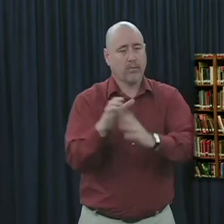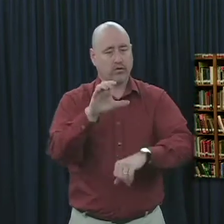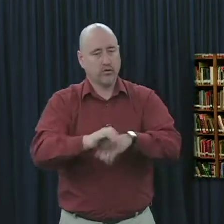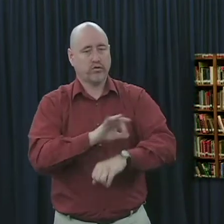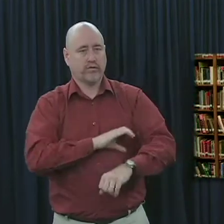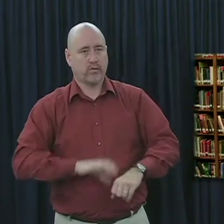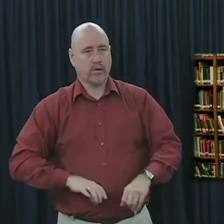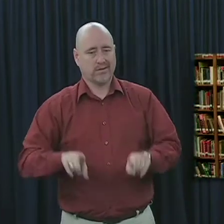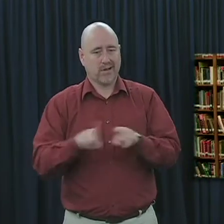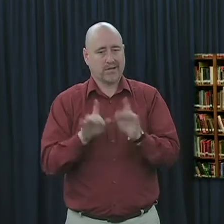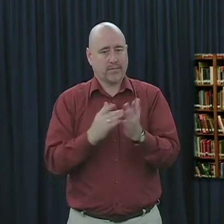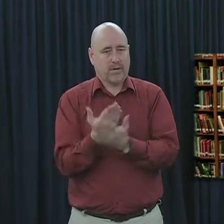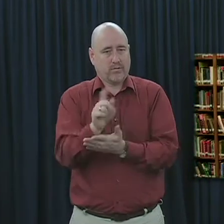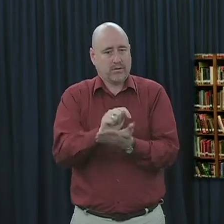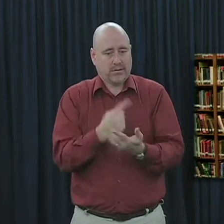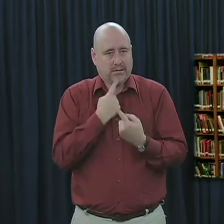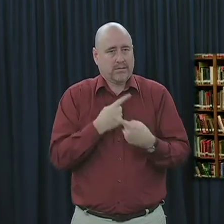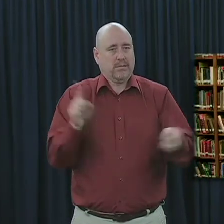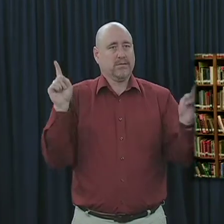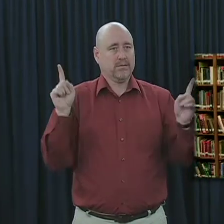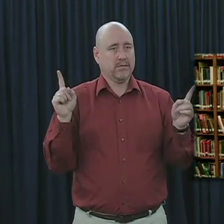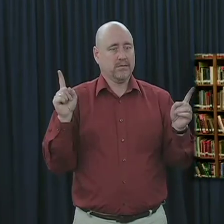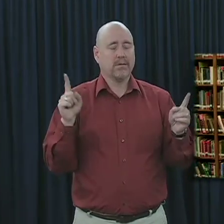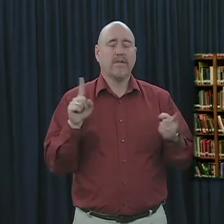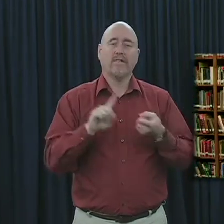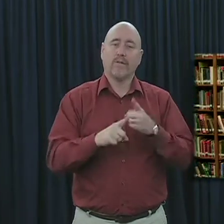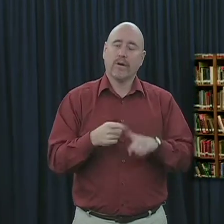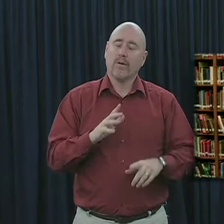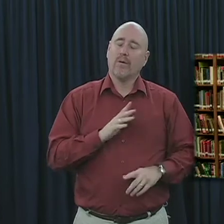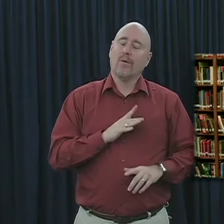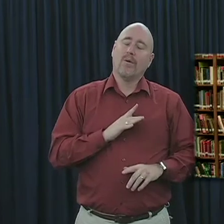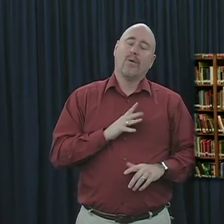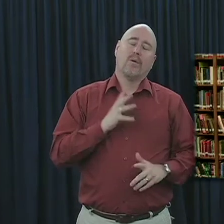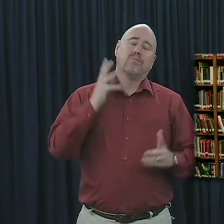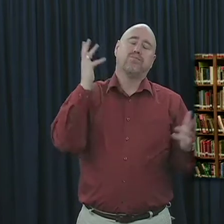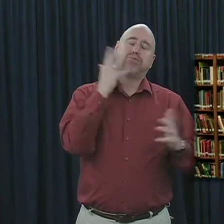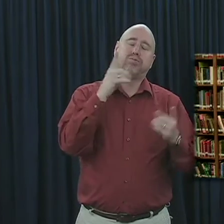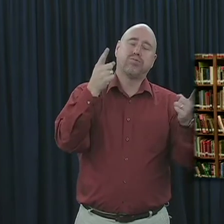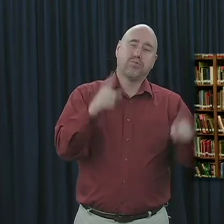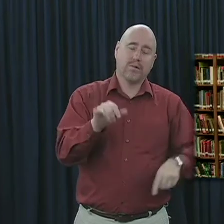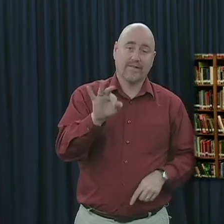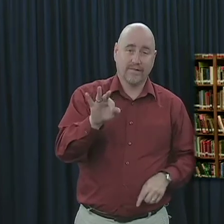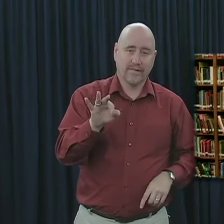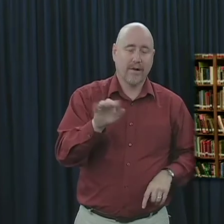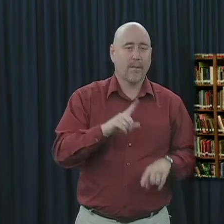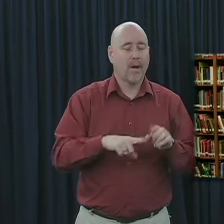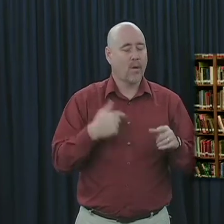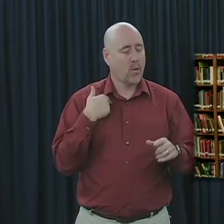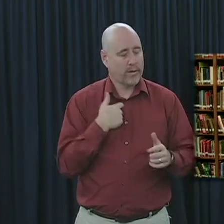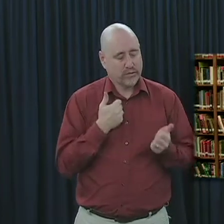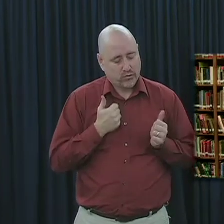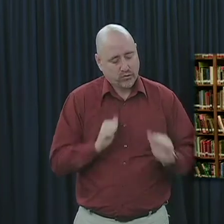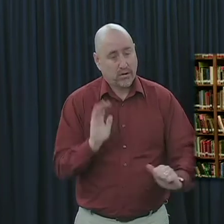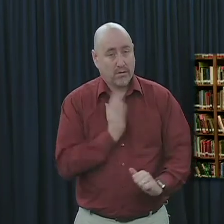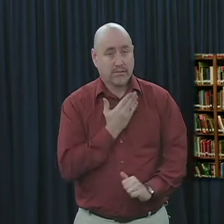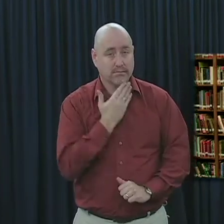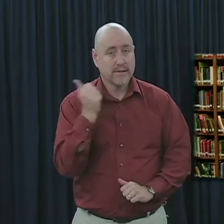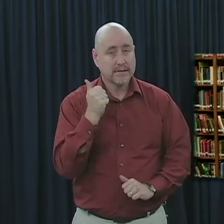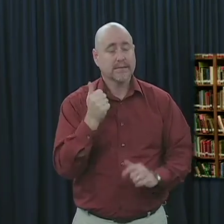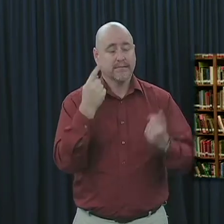as revealed in the New Testament. Friend, not only would this be wonderful, but we must make every effort to